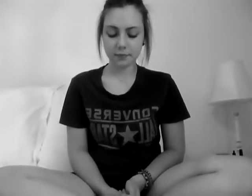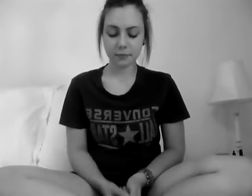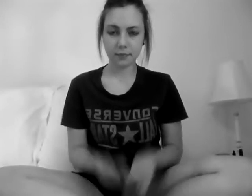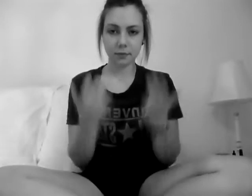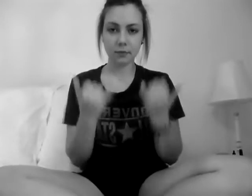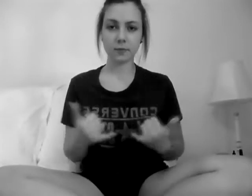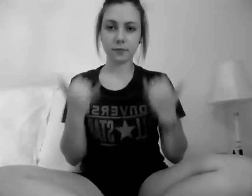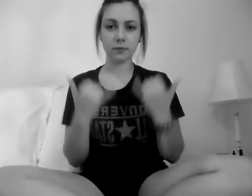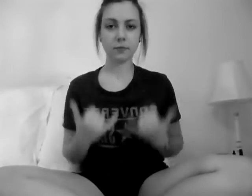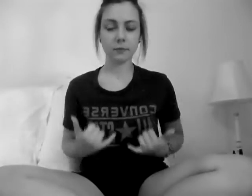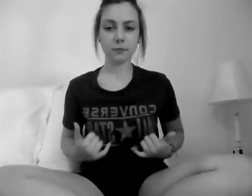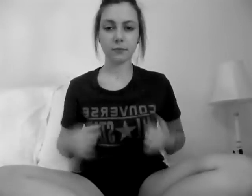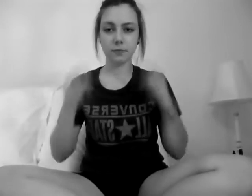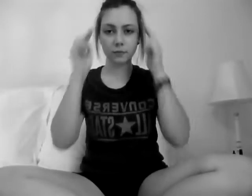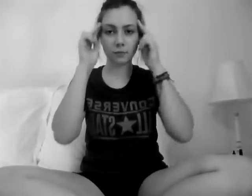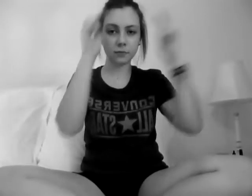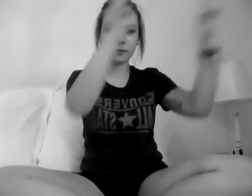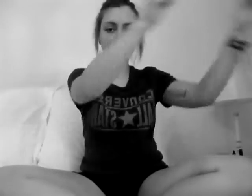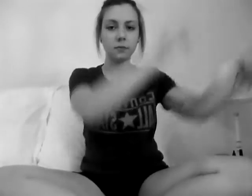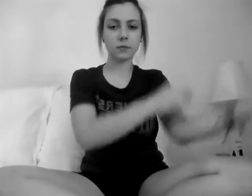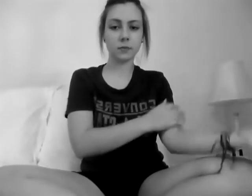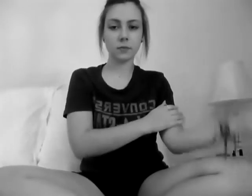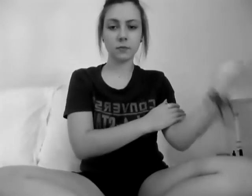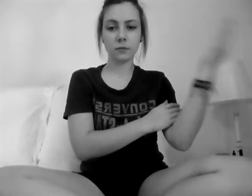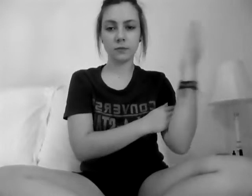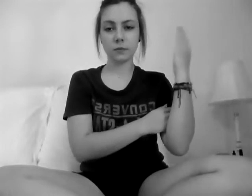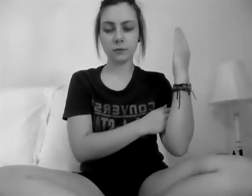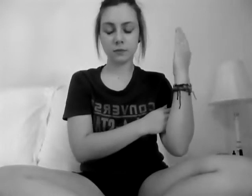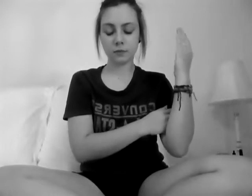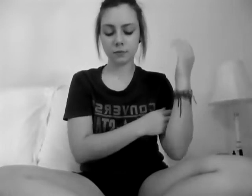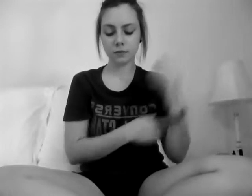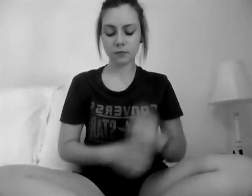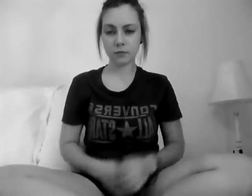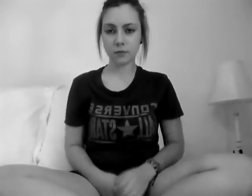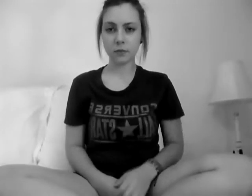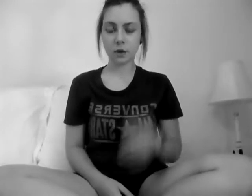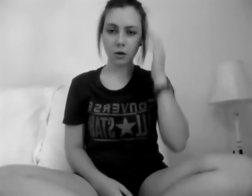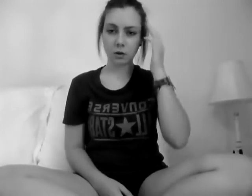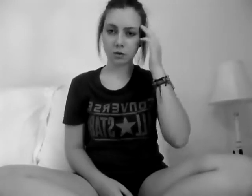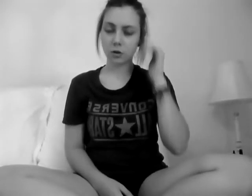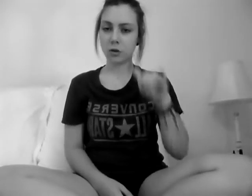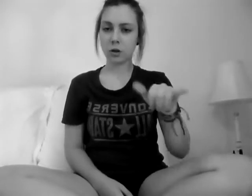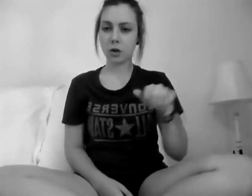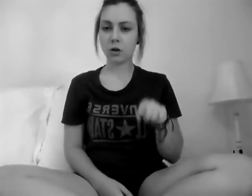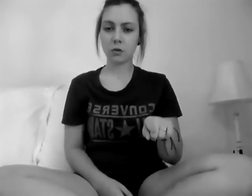Come along, there is a bright someday Surely now